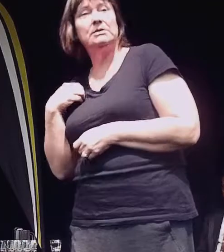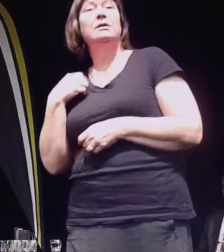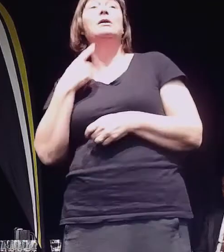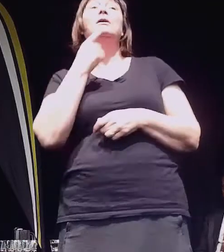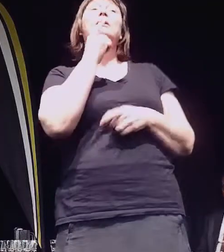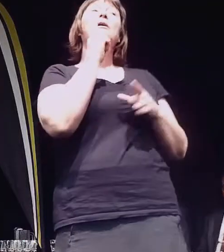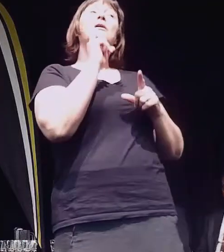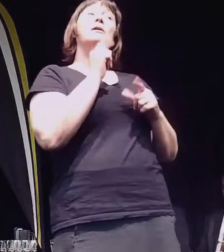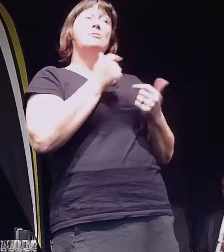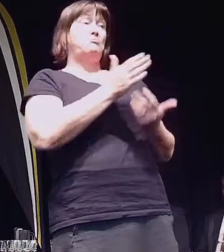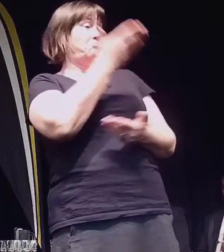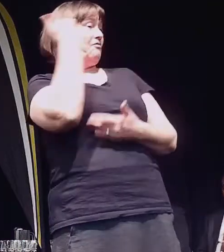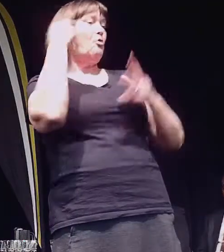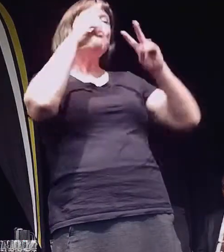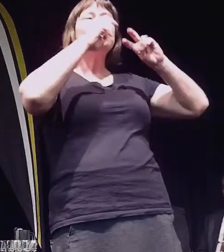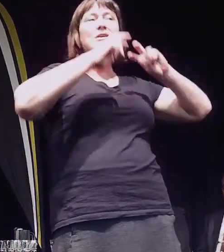people.